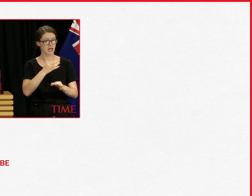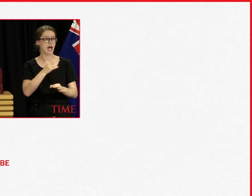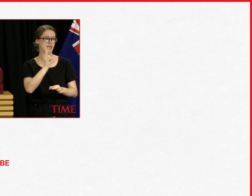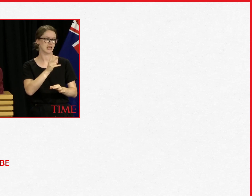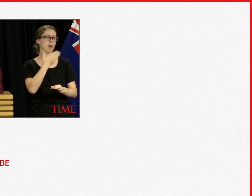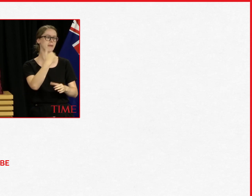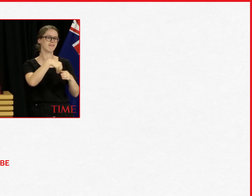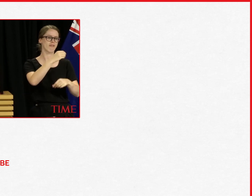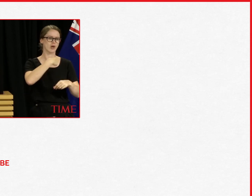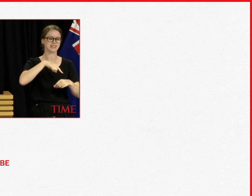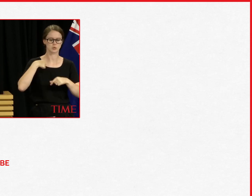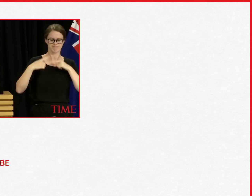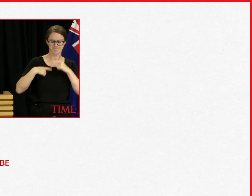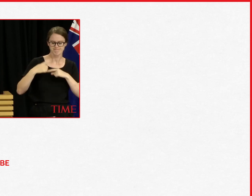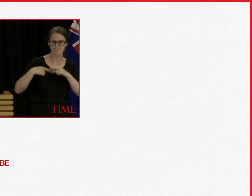further term to keep getting the job done.